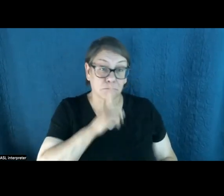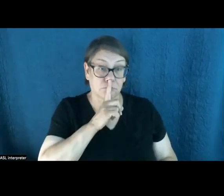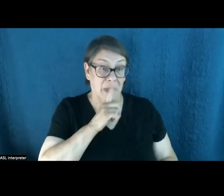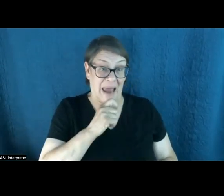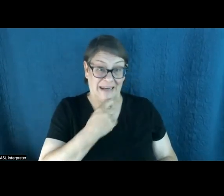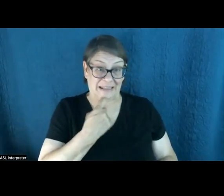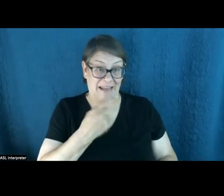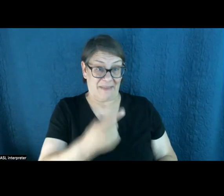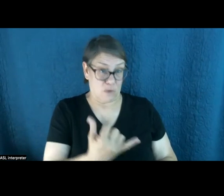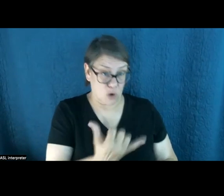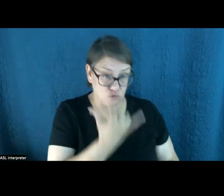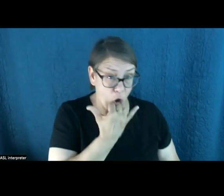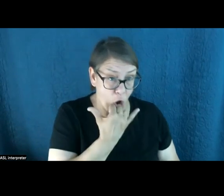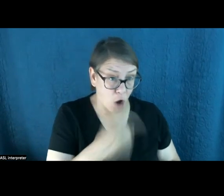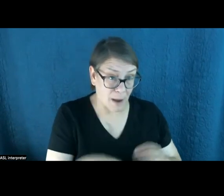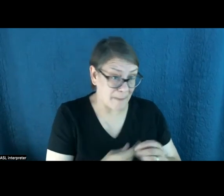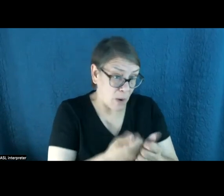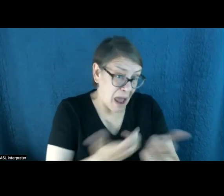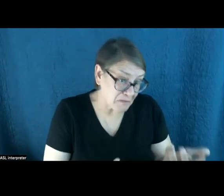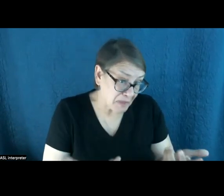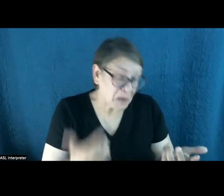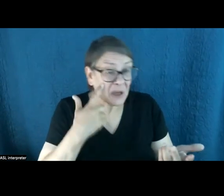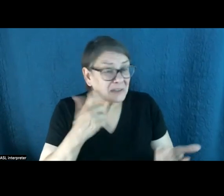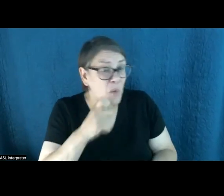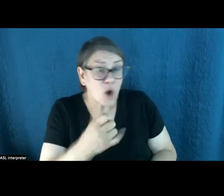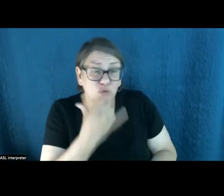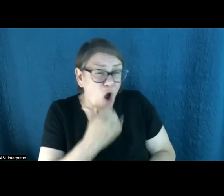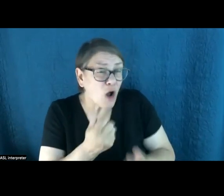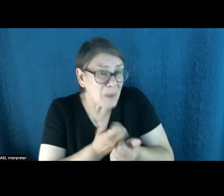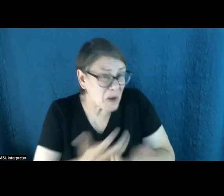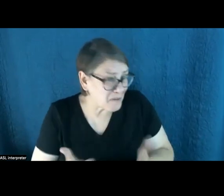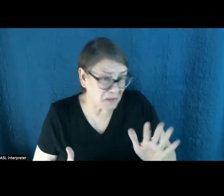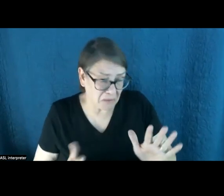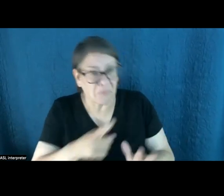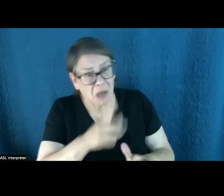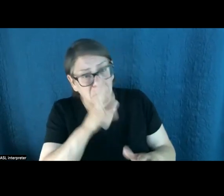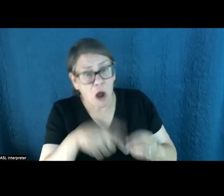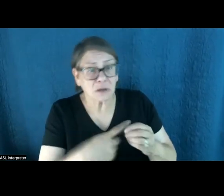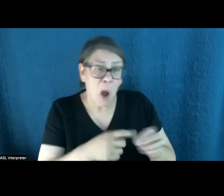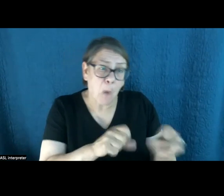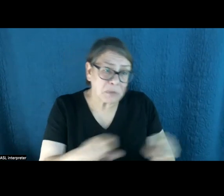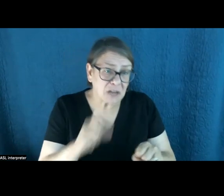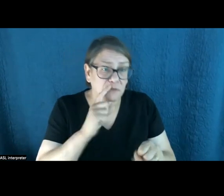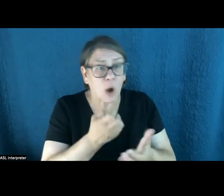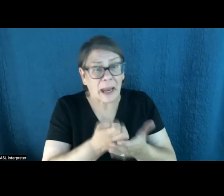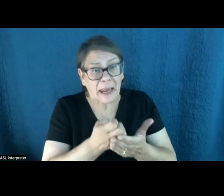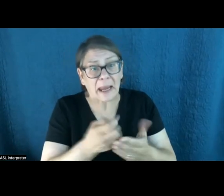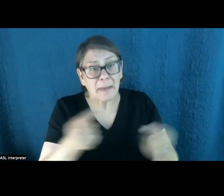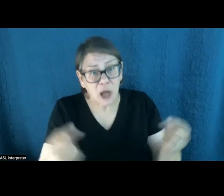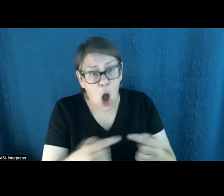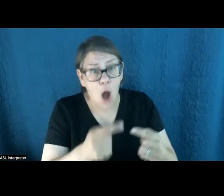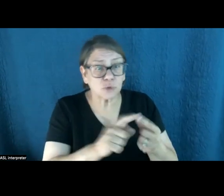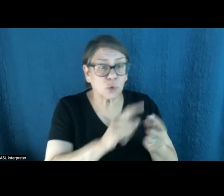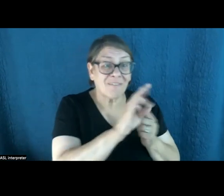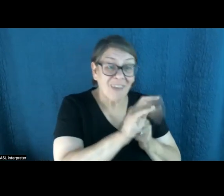flat out wrong about everything because the truth was they weren't. They talked about potential for economic harm to fossil fuel communities,